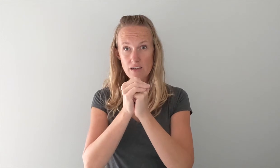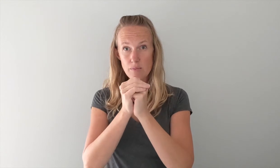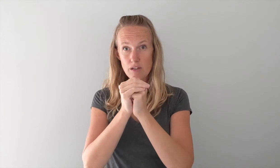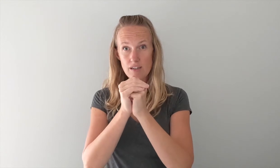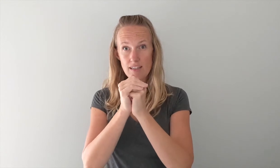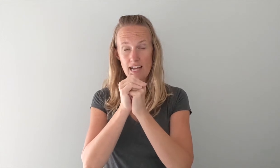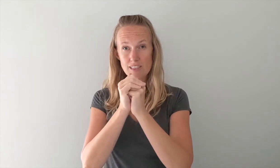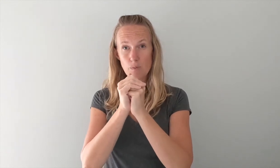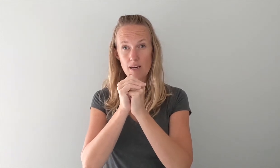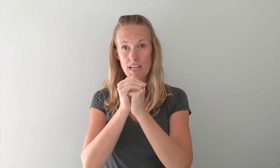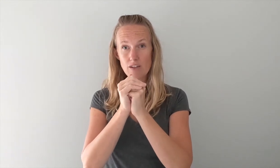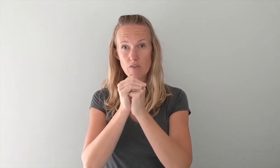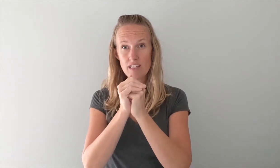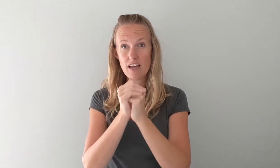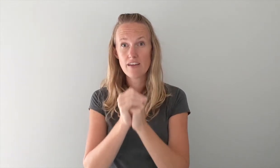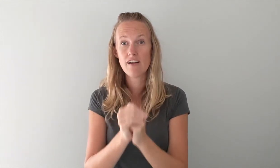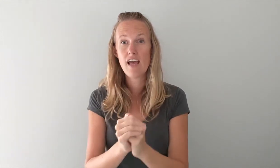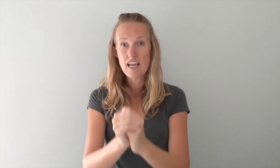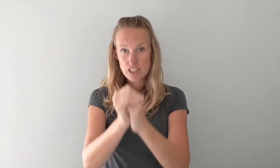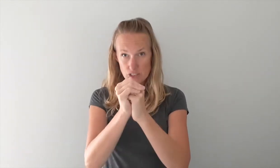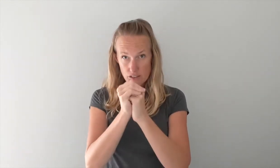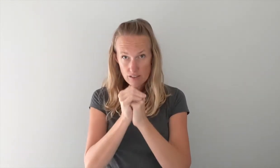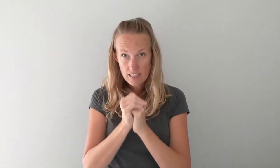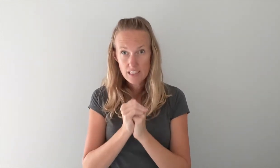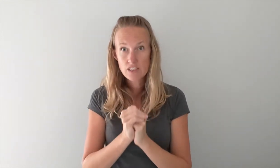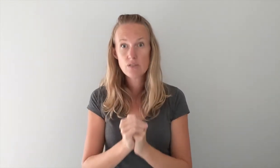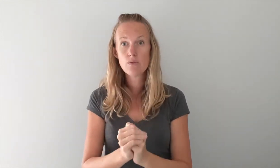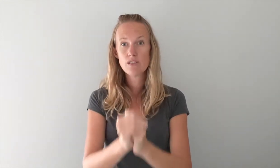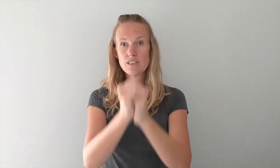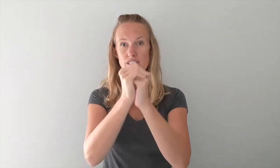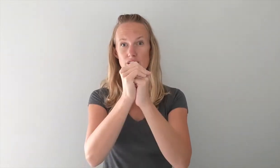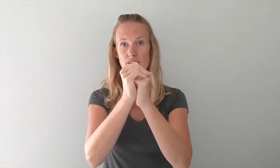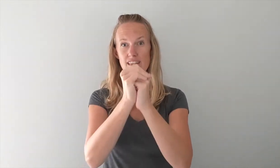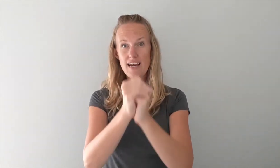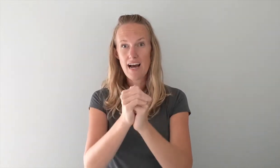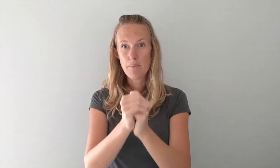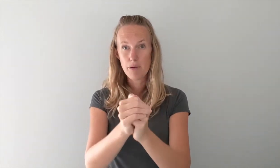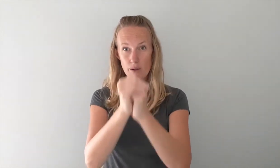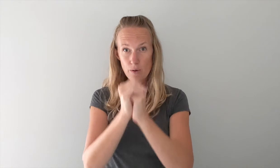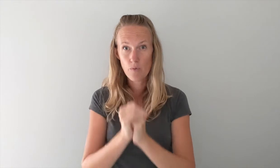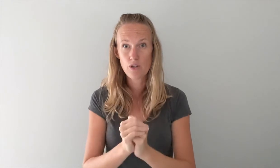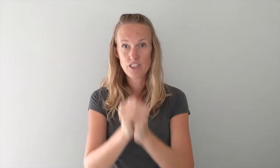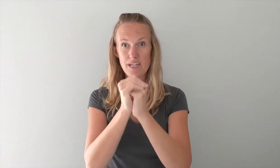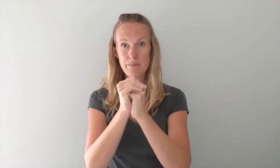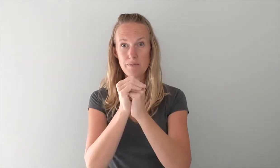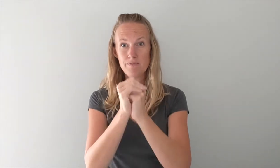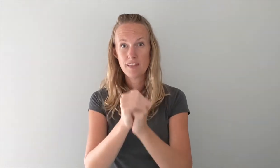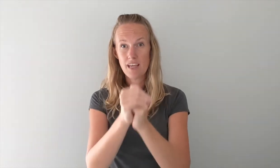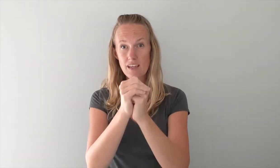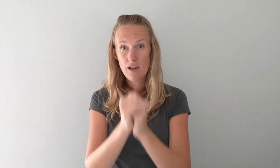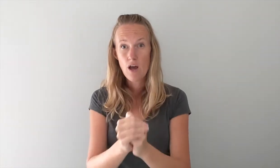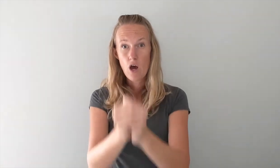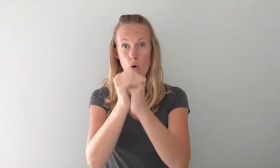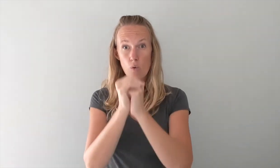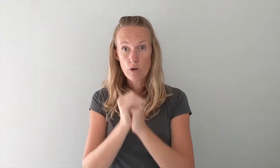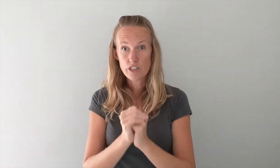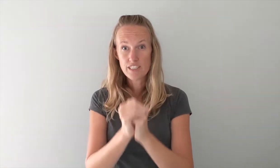but you're going to clasp one hand over the other circle in towards you and then up. Worship okay worship